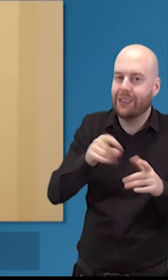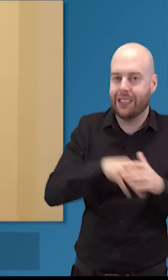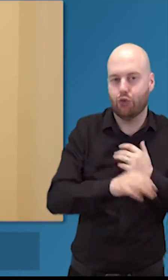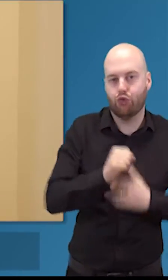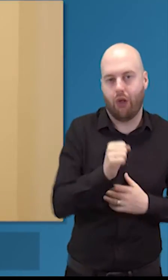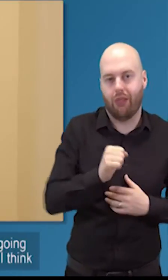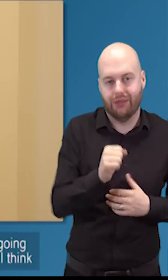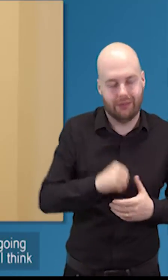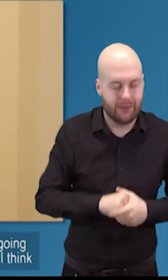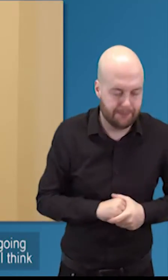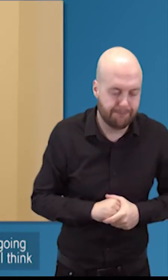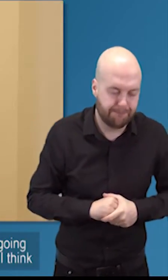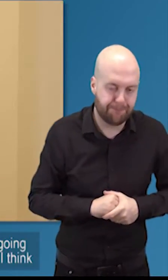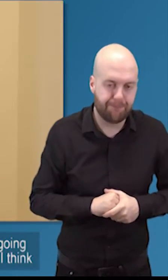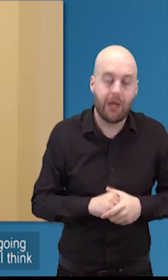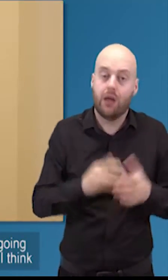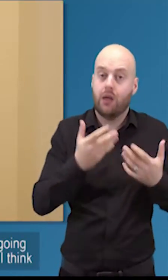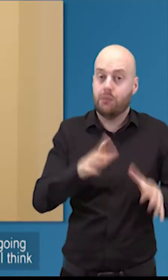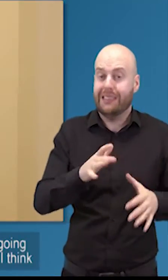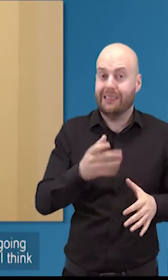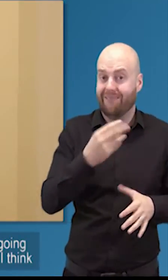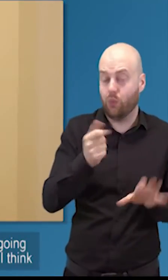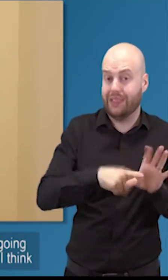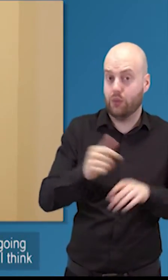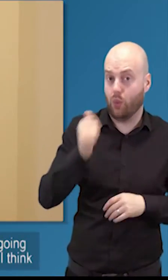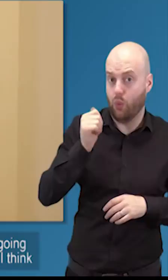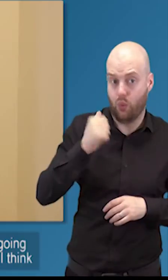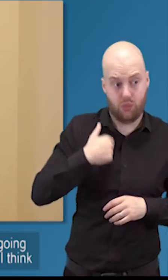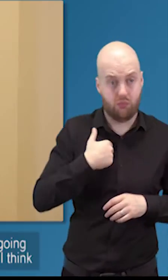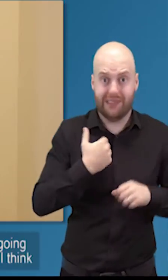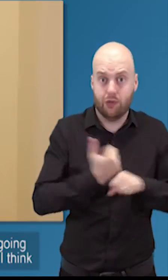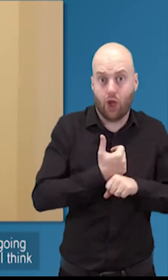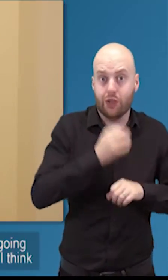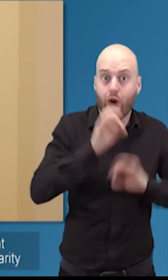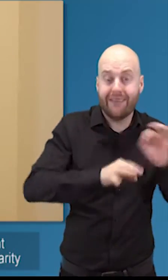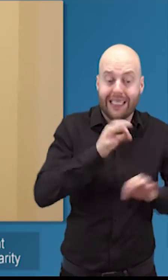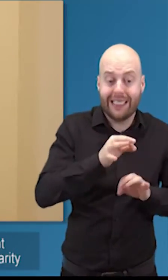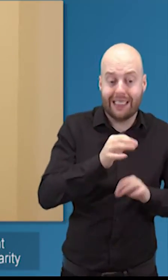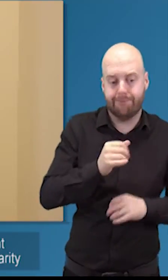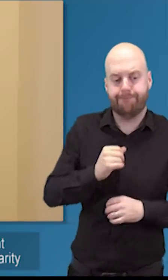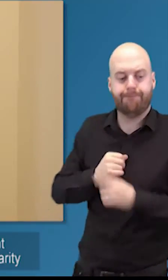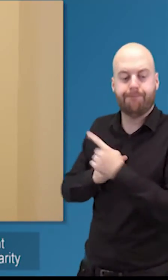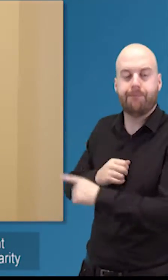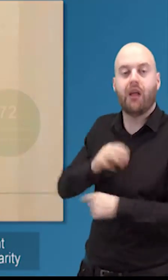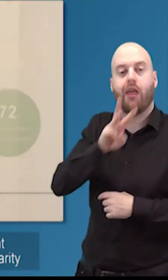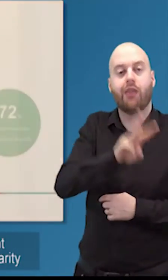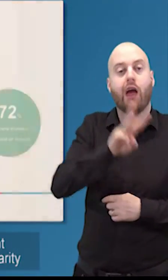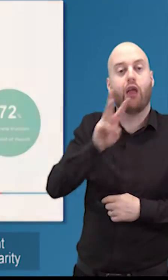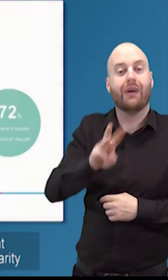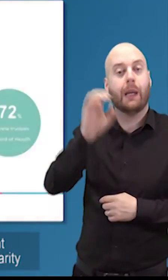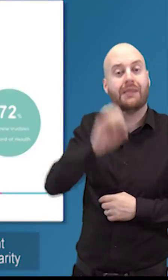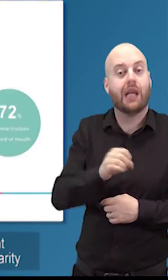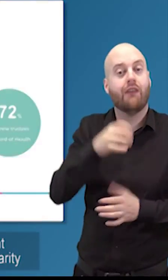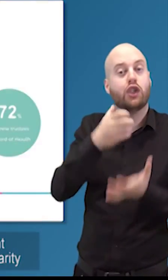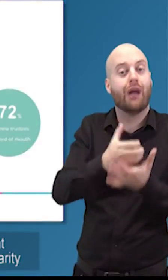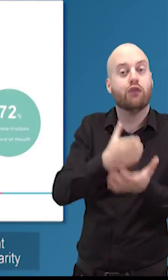we did a wee survey a couple years ago i'm not going to go through all of those um but one of the things i think is quite interesting is that 33 of charities